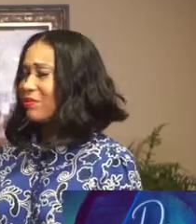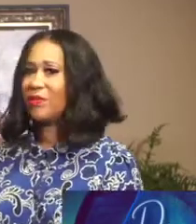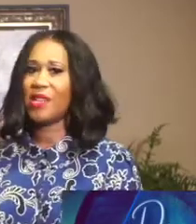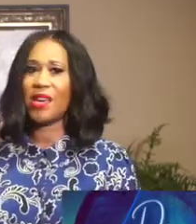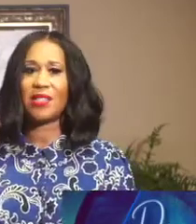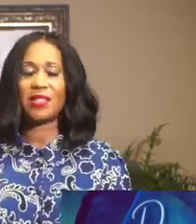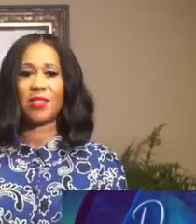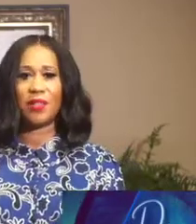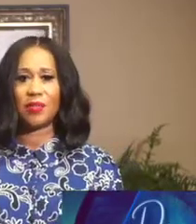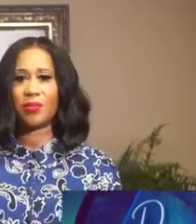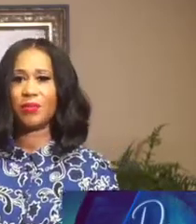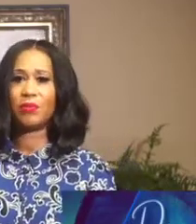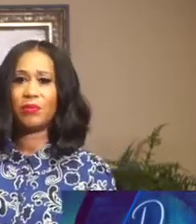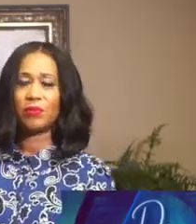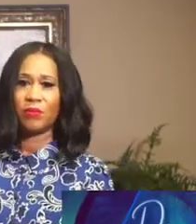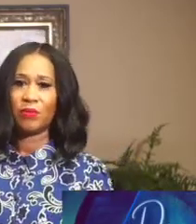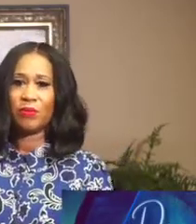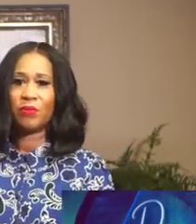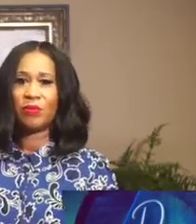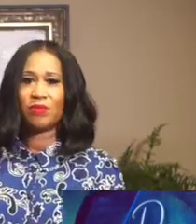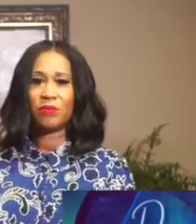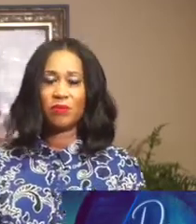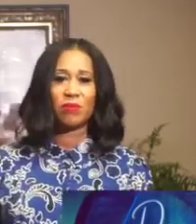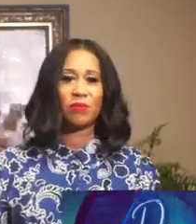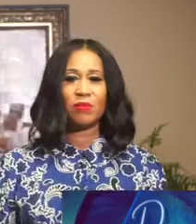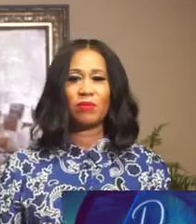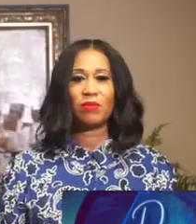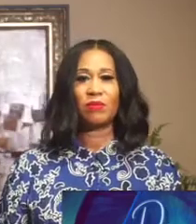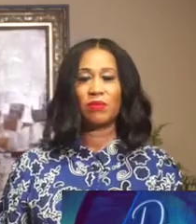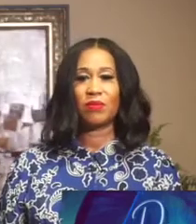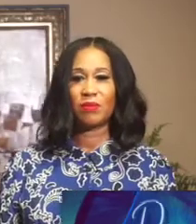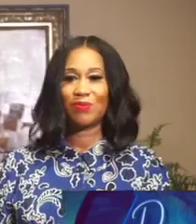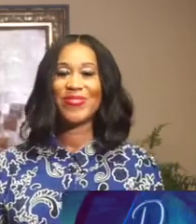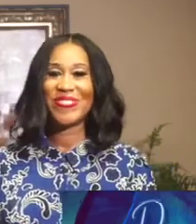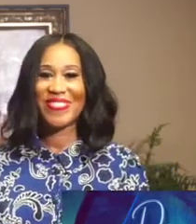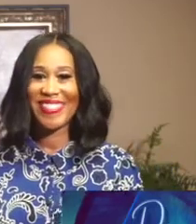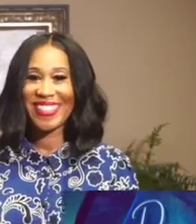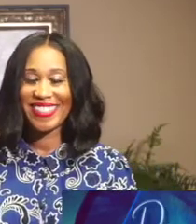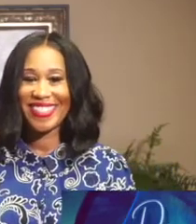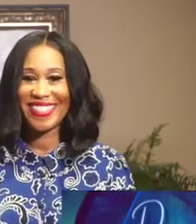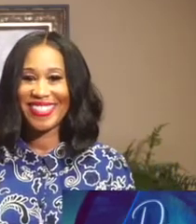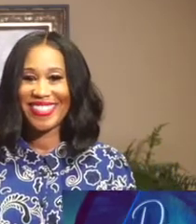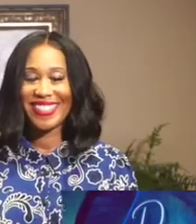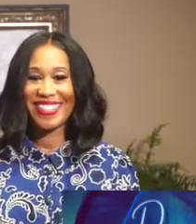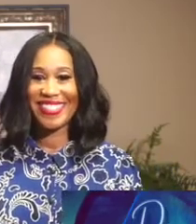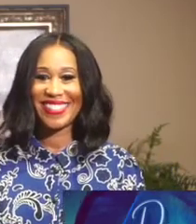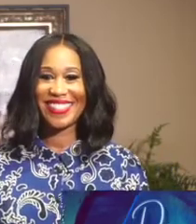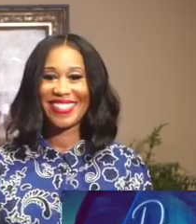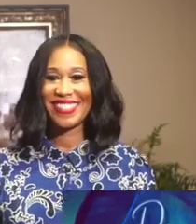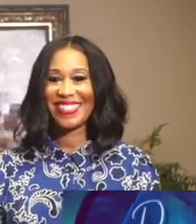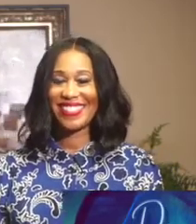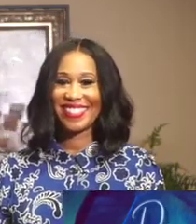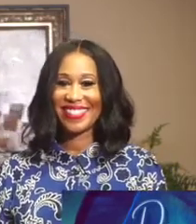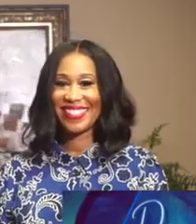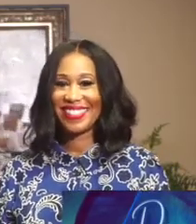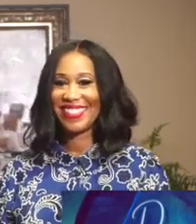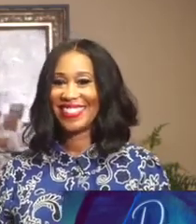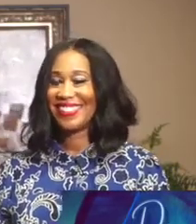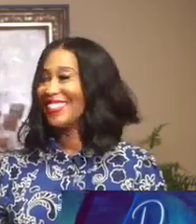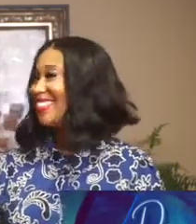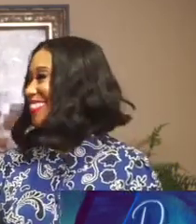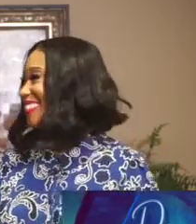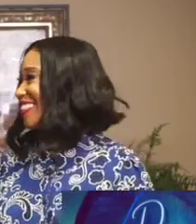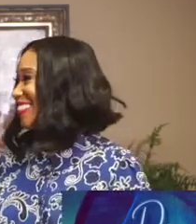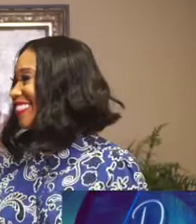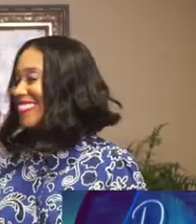stagger, don't waver, do not trip. You are closer than you think. Well, obviously, you can see we